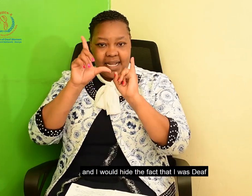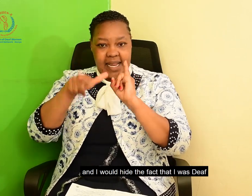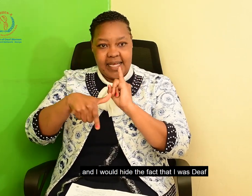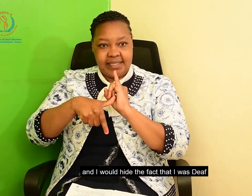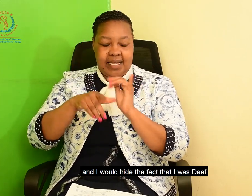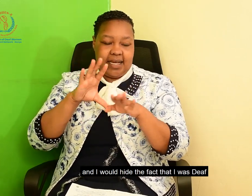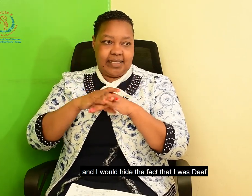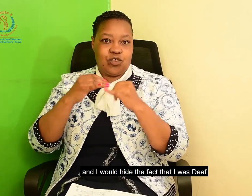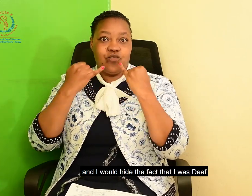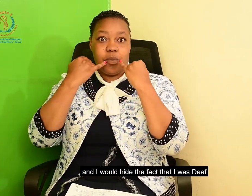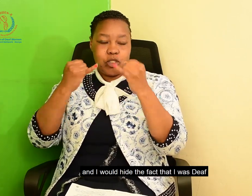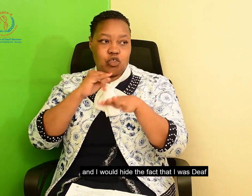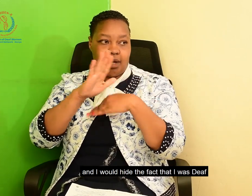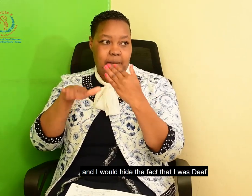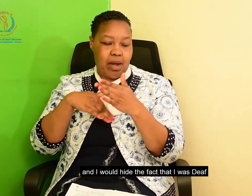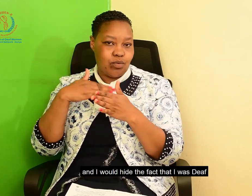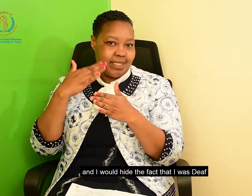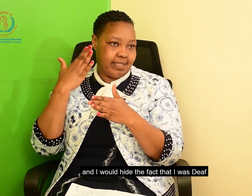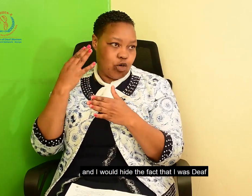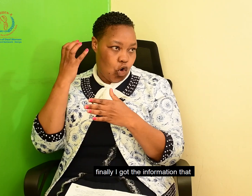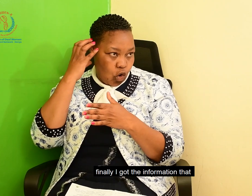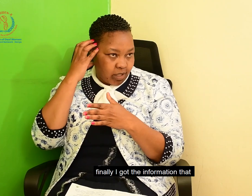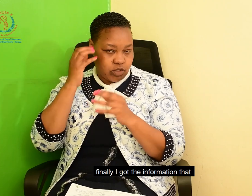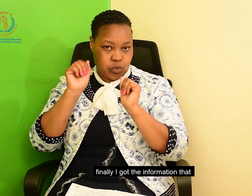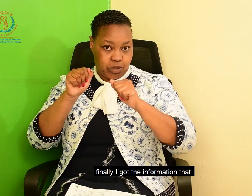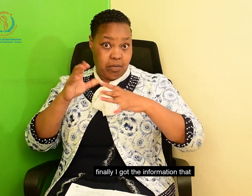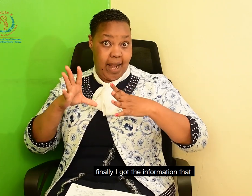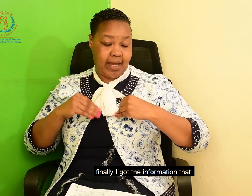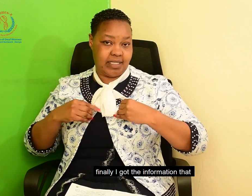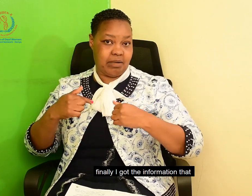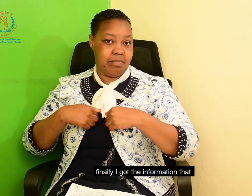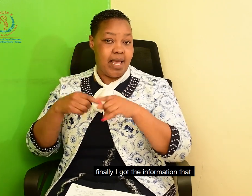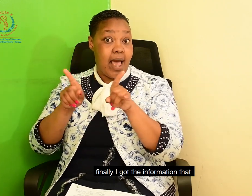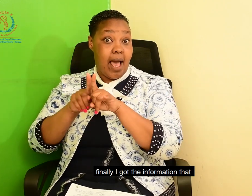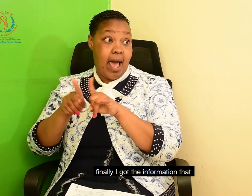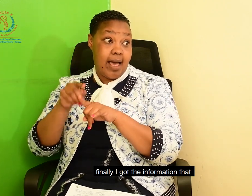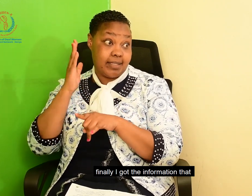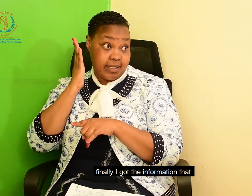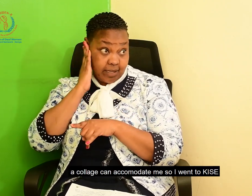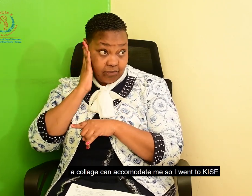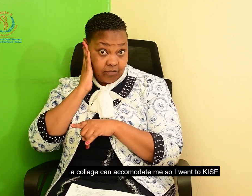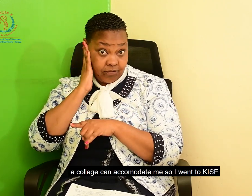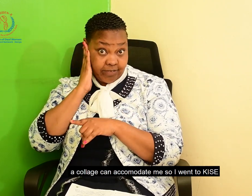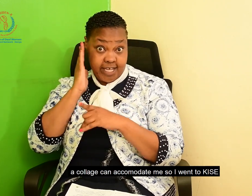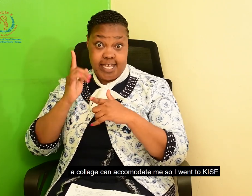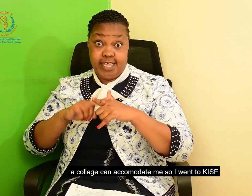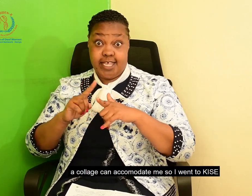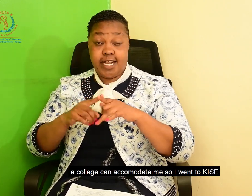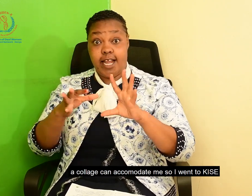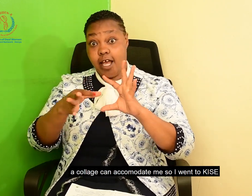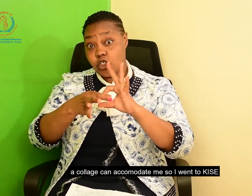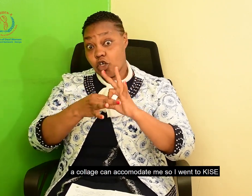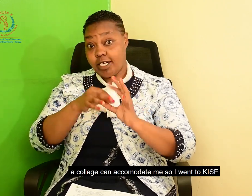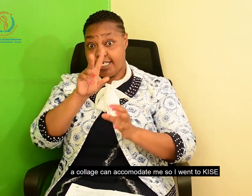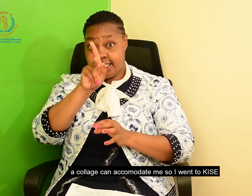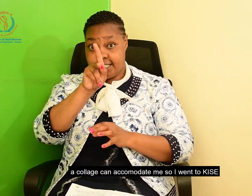hide the fact that I was deaf. But, finally, when I got the information that a college that can accommodate me,